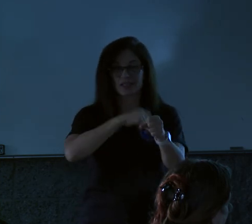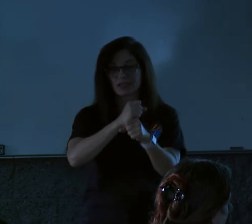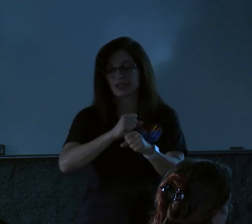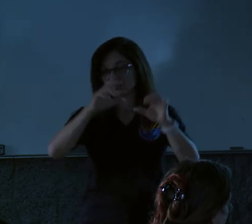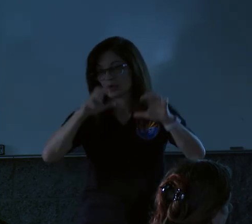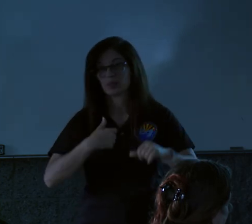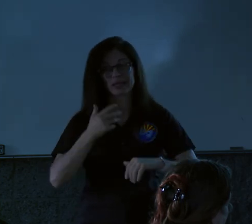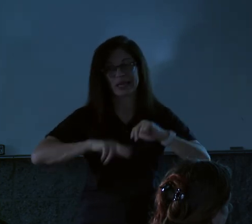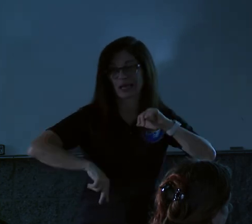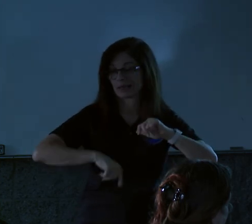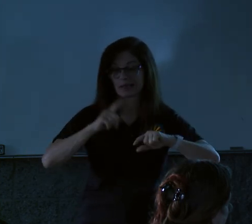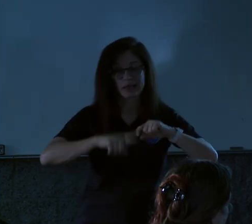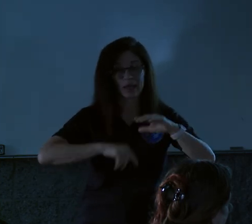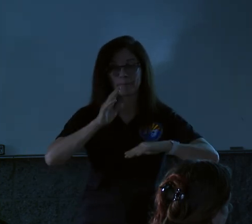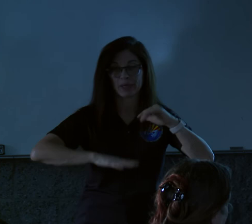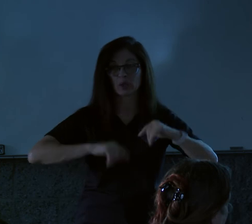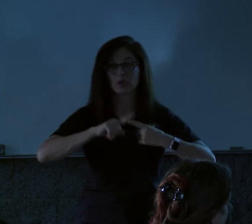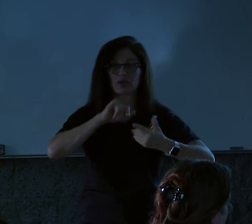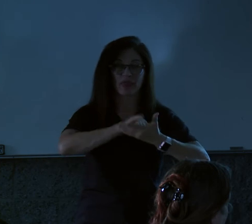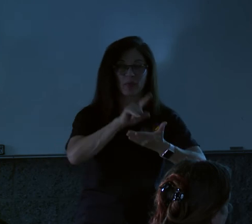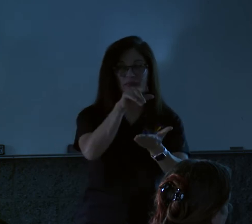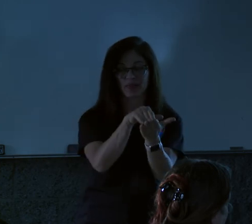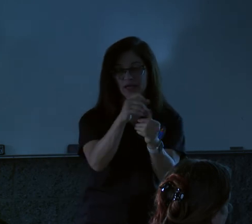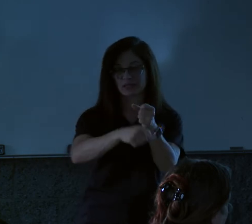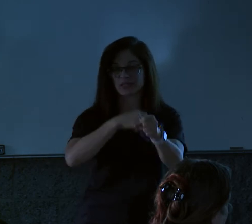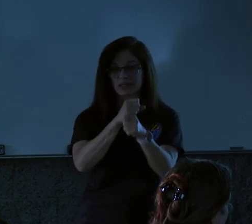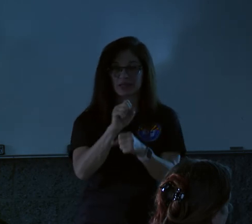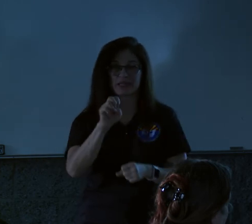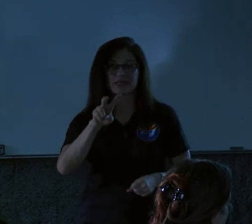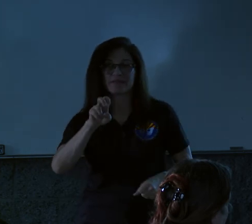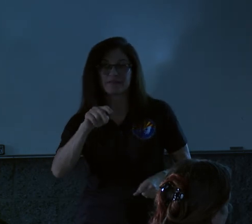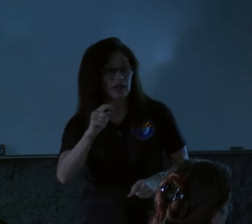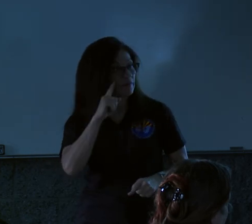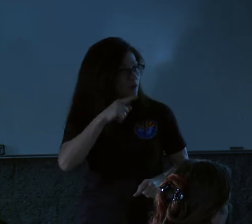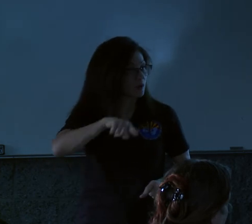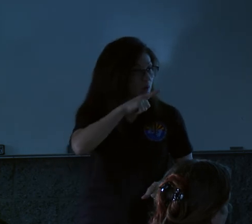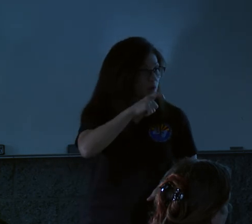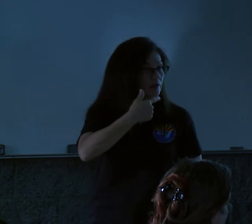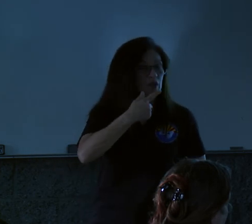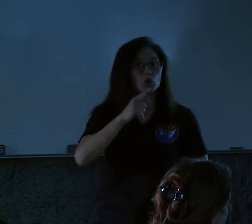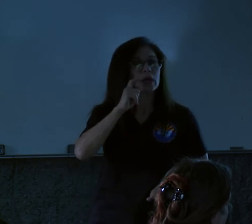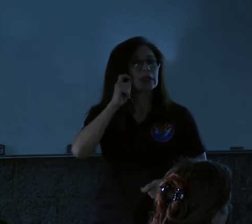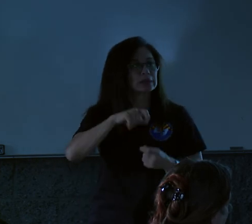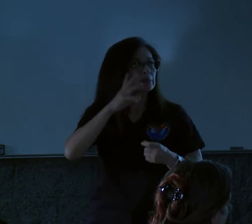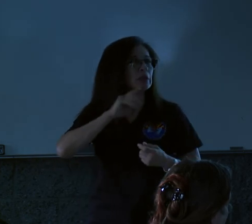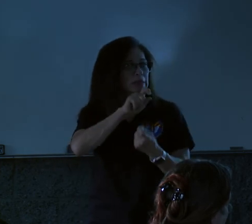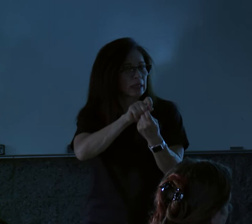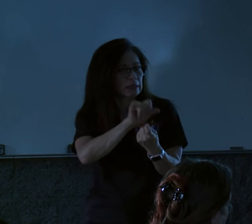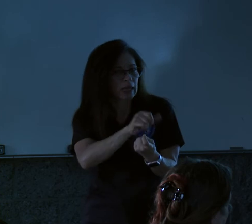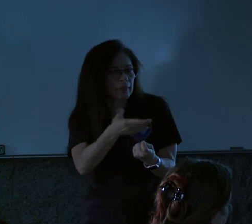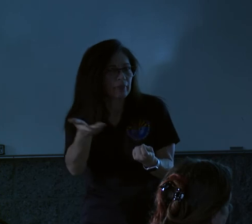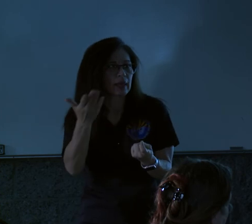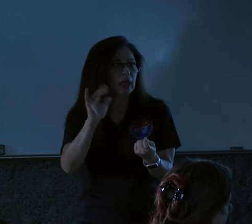build to a thousand year rain event. And so, for those of you who said, you know, you experienced the exact same thing that you